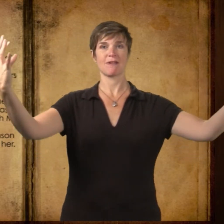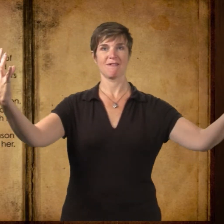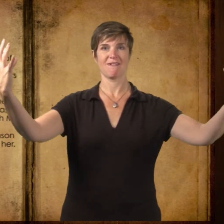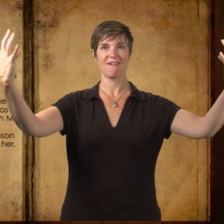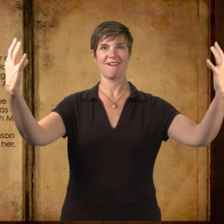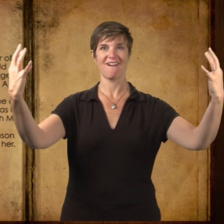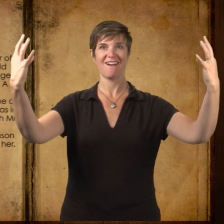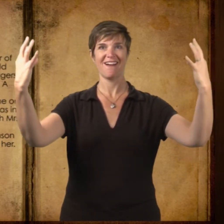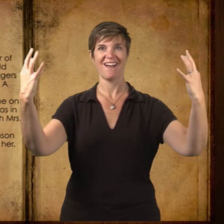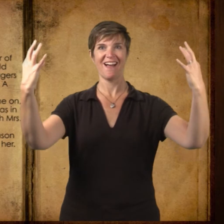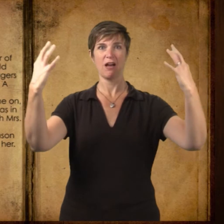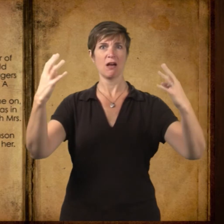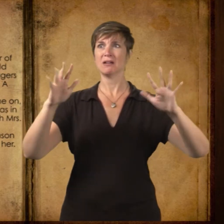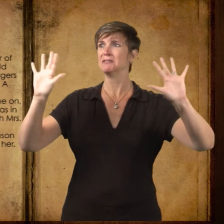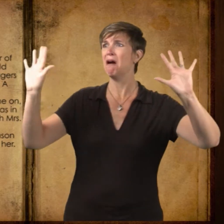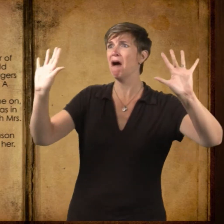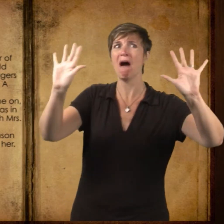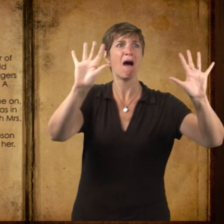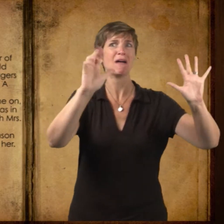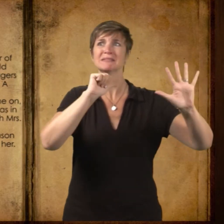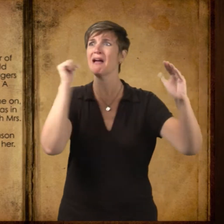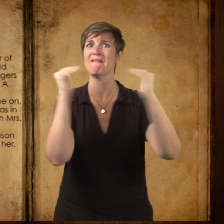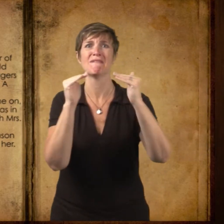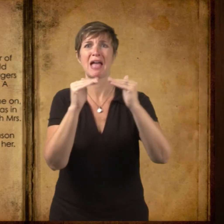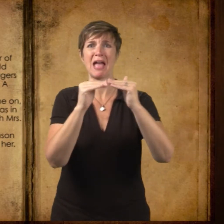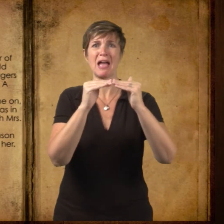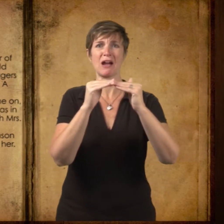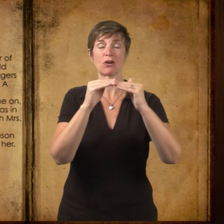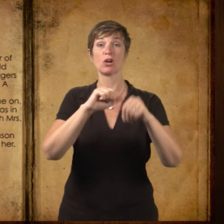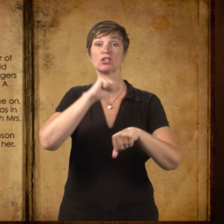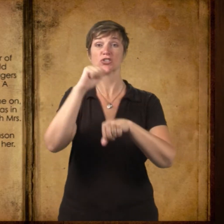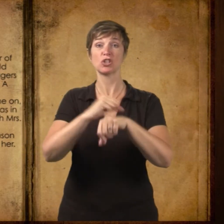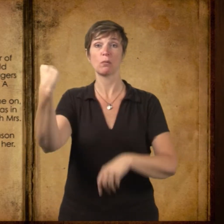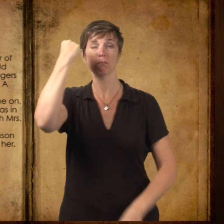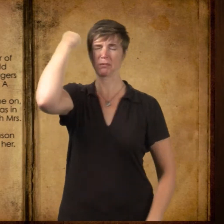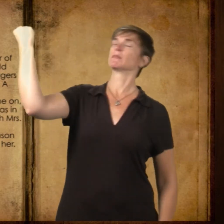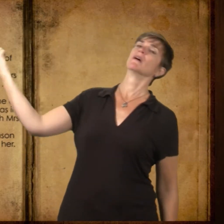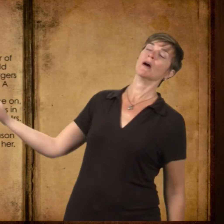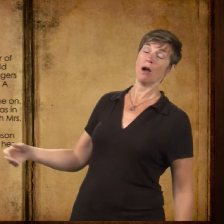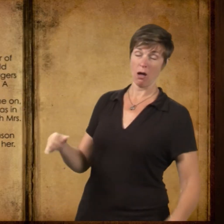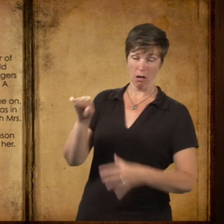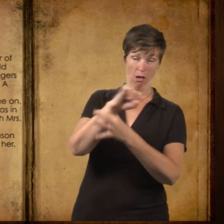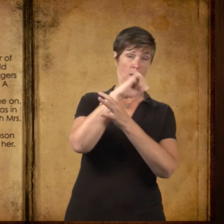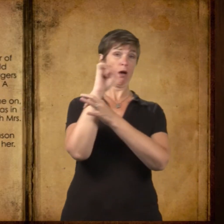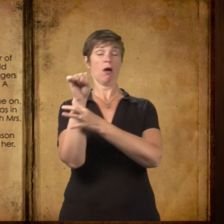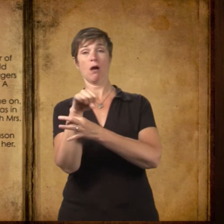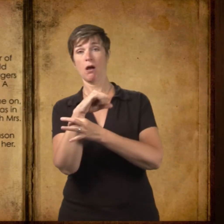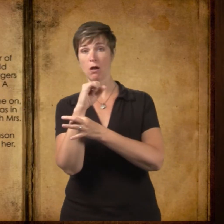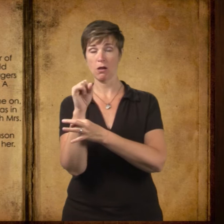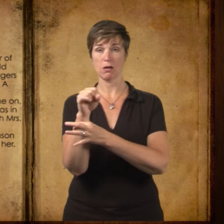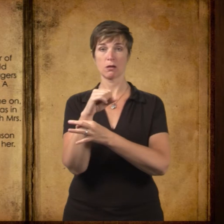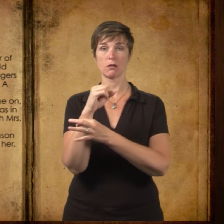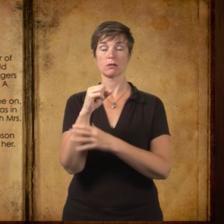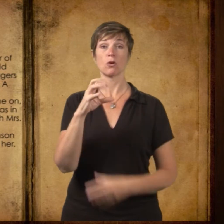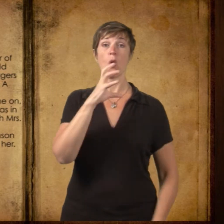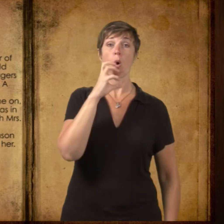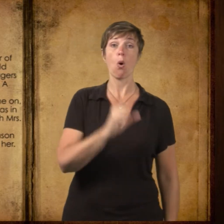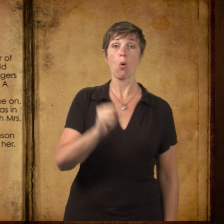It isn't fair, she said. A stone hit her on the side of the head. Old Man Warner was saying, Come